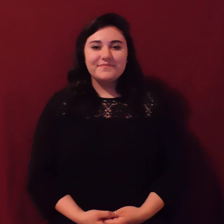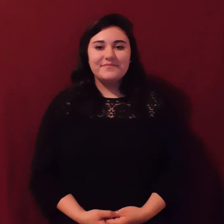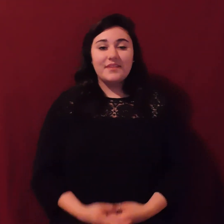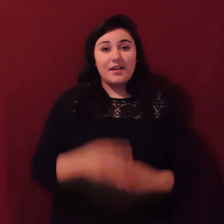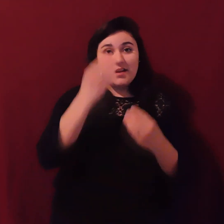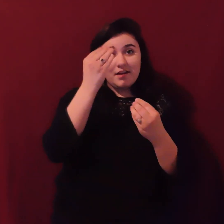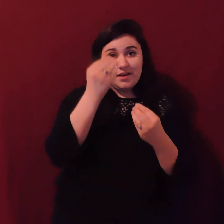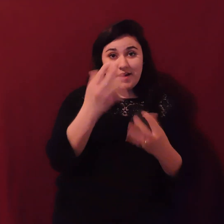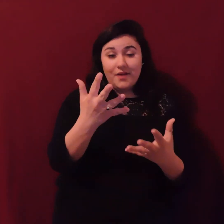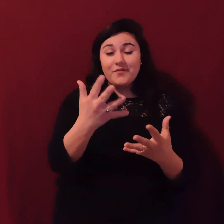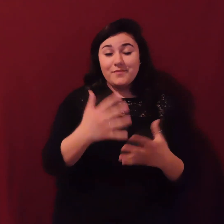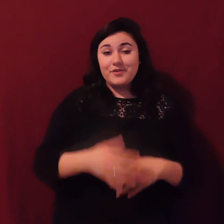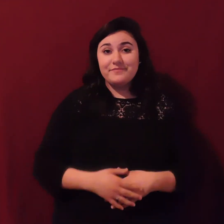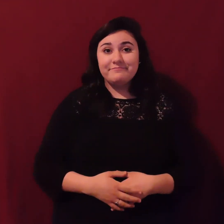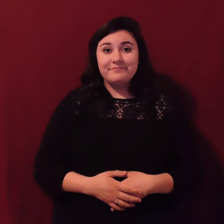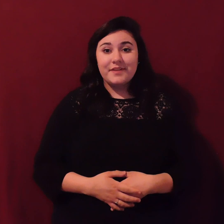if it's on this planet, we'll get you there.